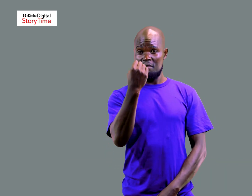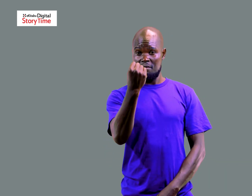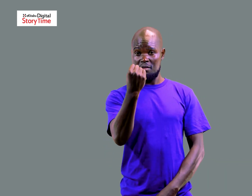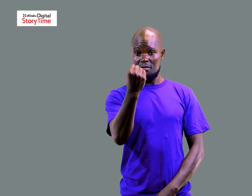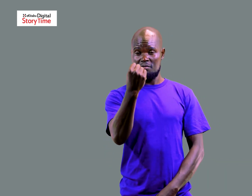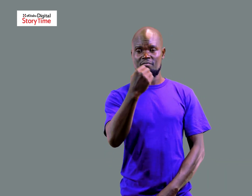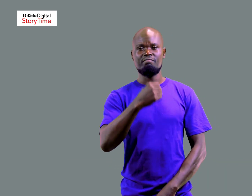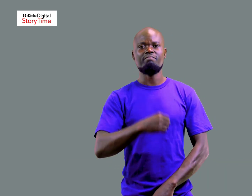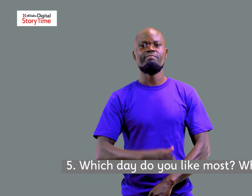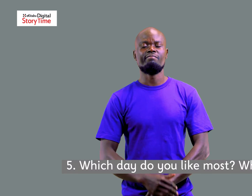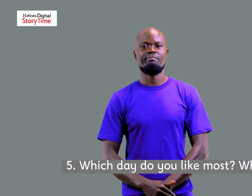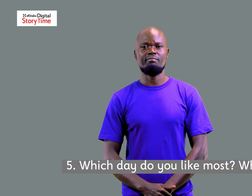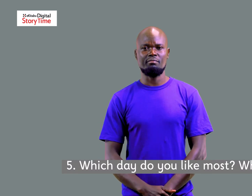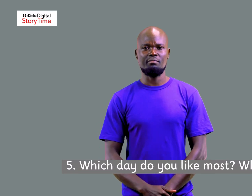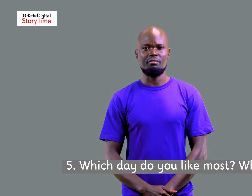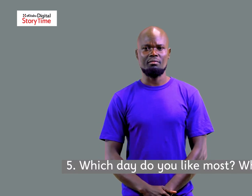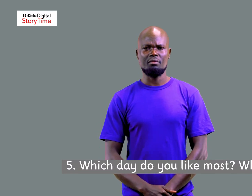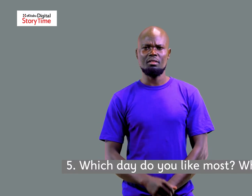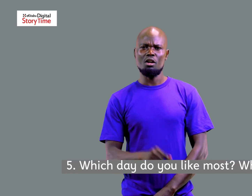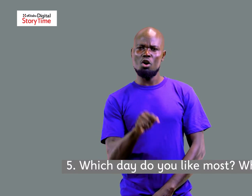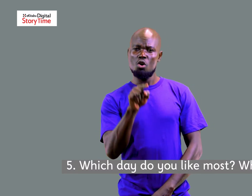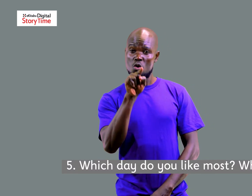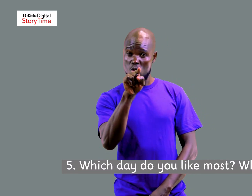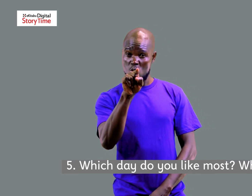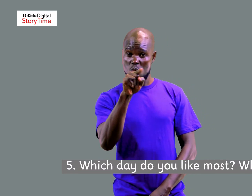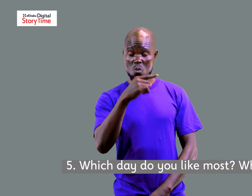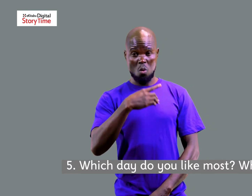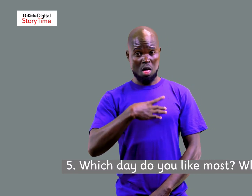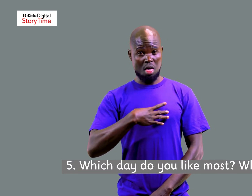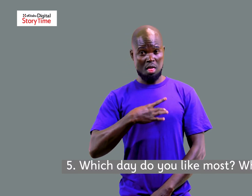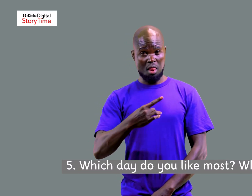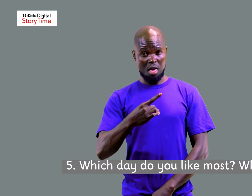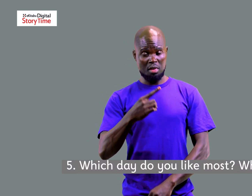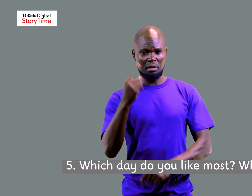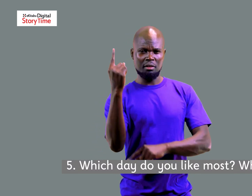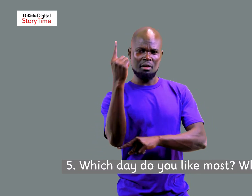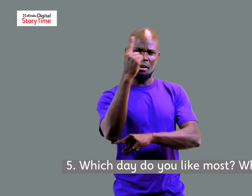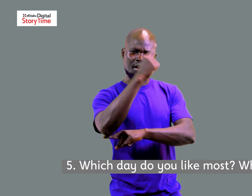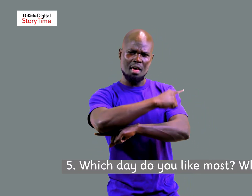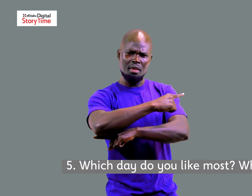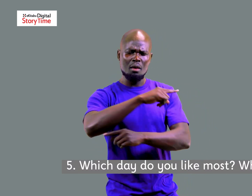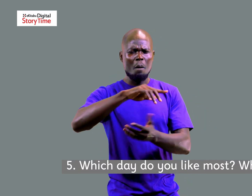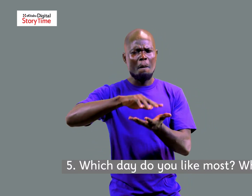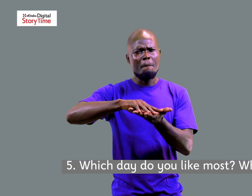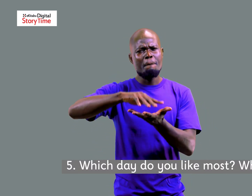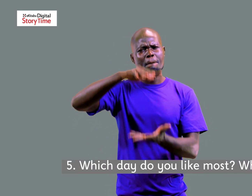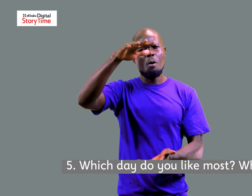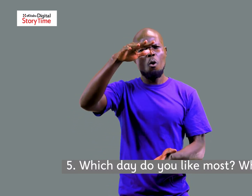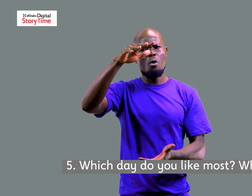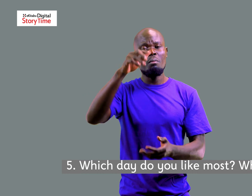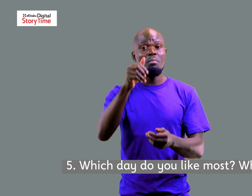Number five, which day do you like most? Why?